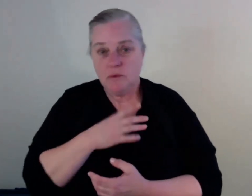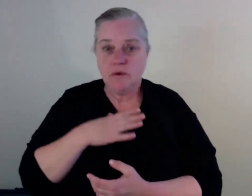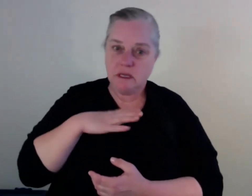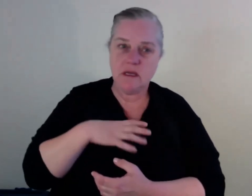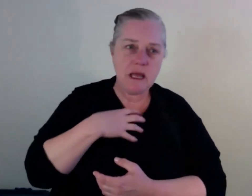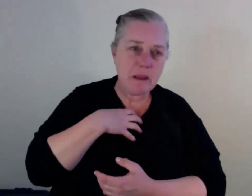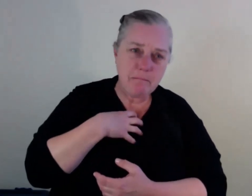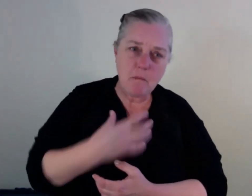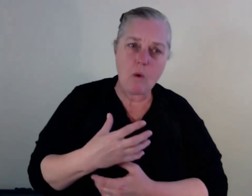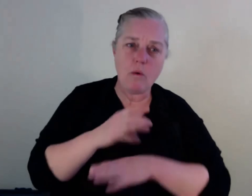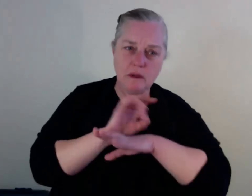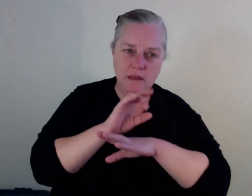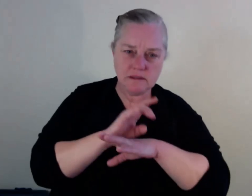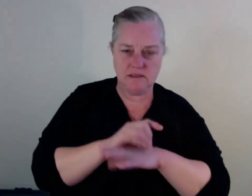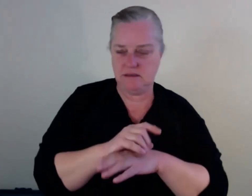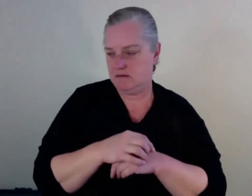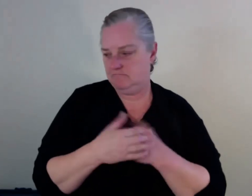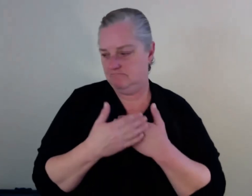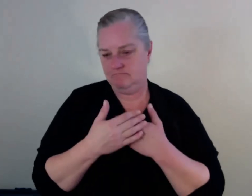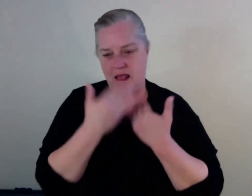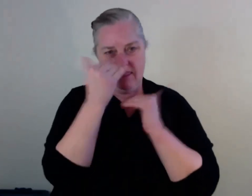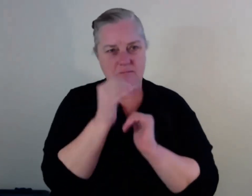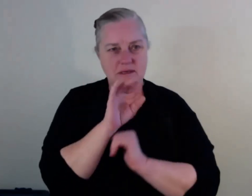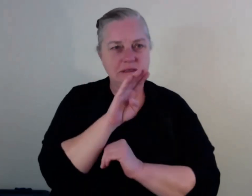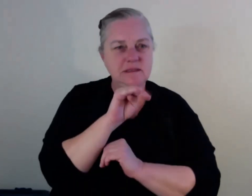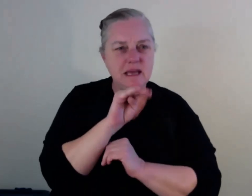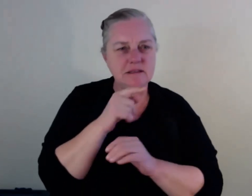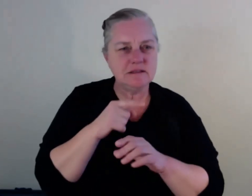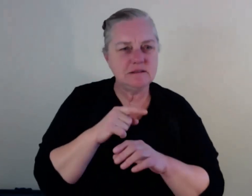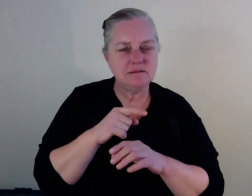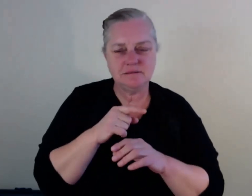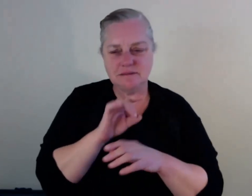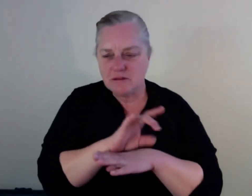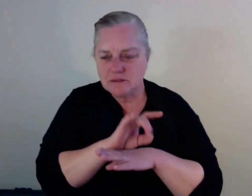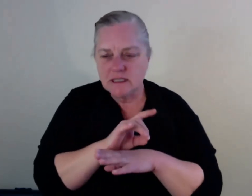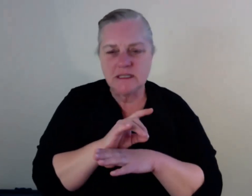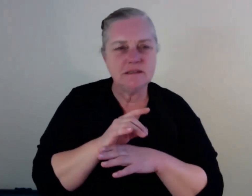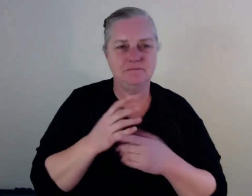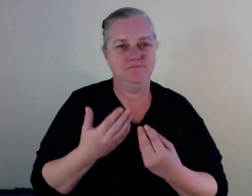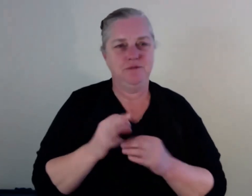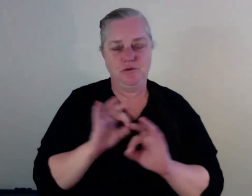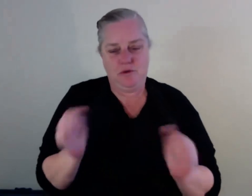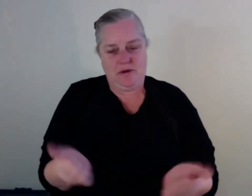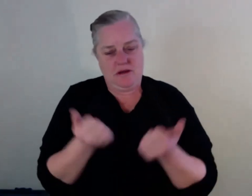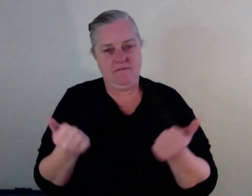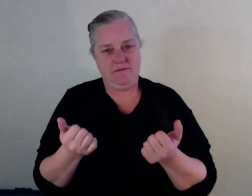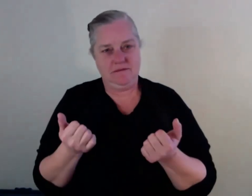can provide. So, you know, recognising that for some people, this certain quantity of sessions isn't sufficient.